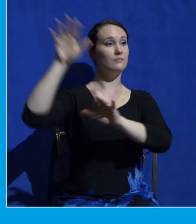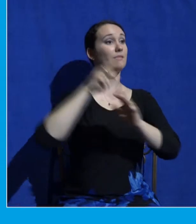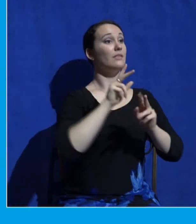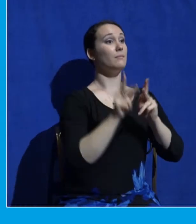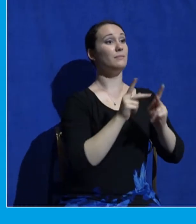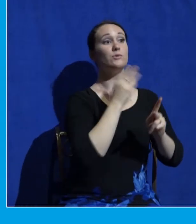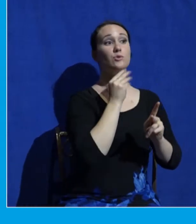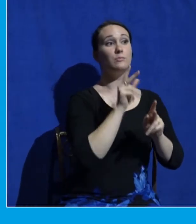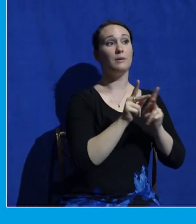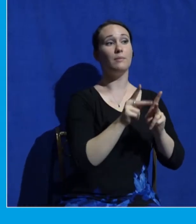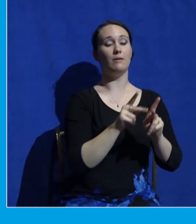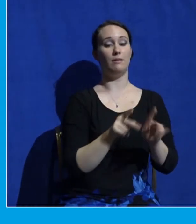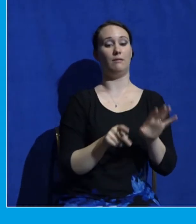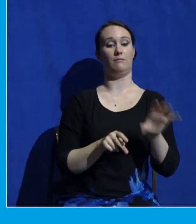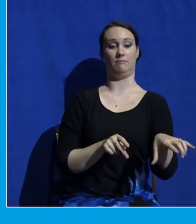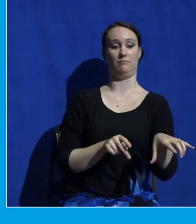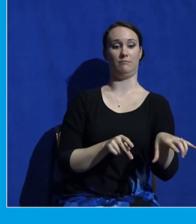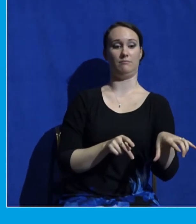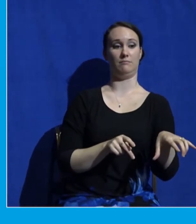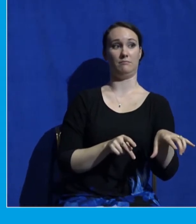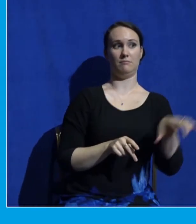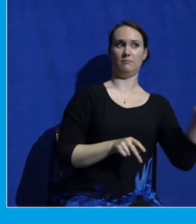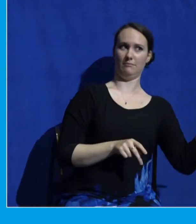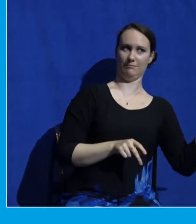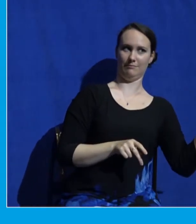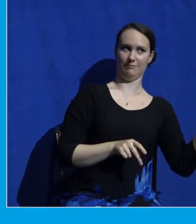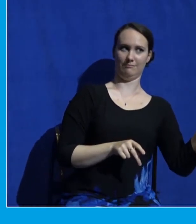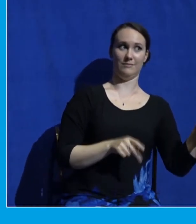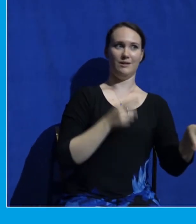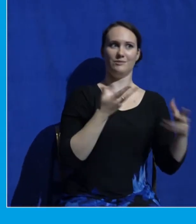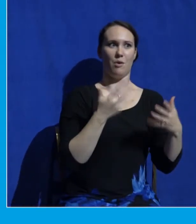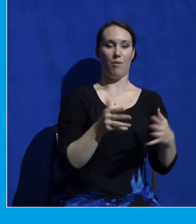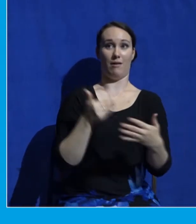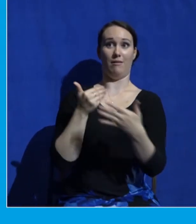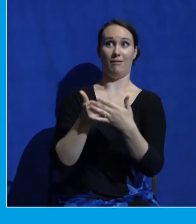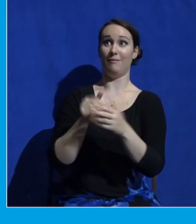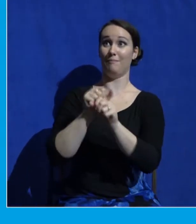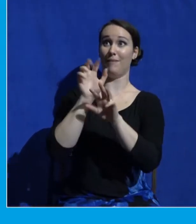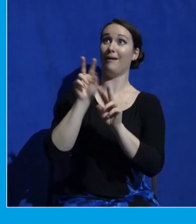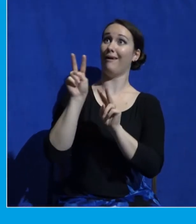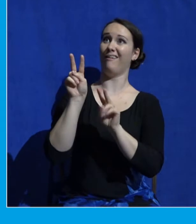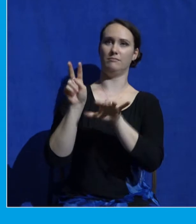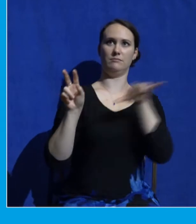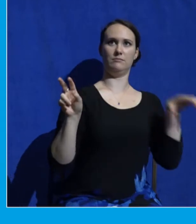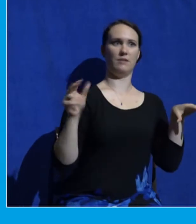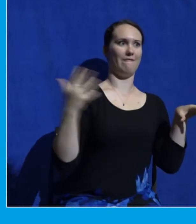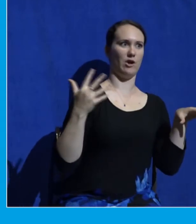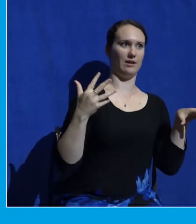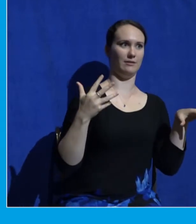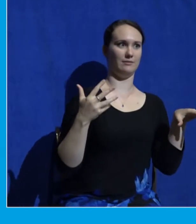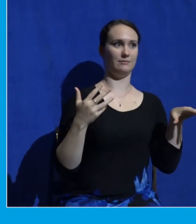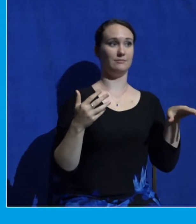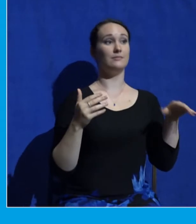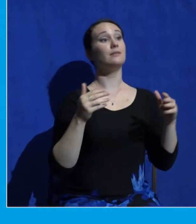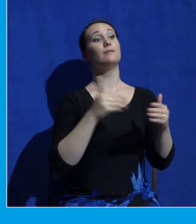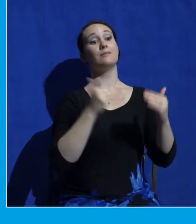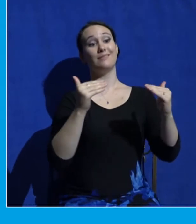from the bottom of the mountain because they were afraid, rightly so. Watch this scene. Just imagine this. Exodus chapter 19, verse 16.